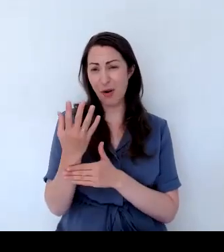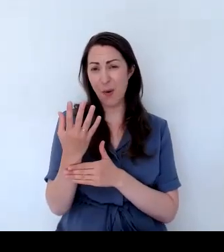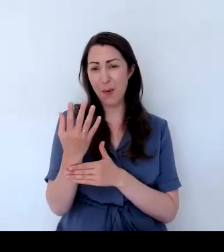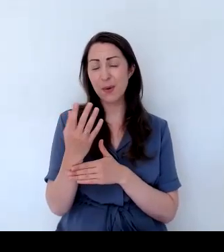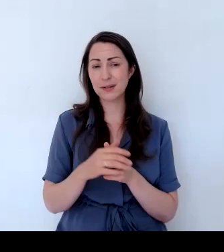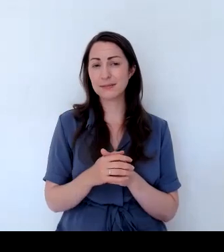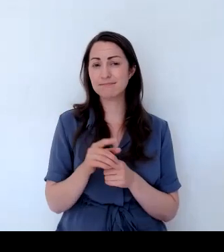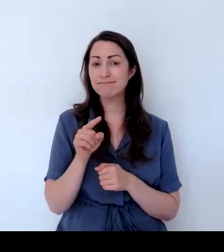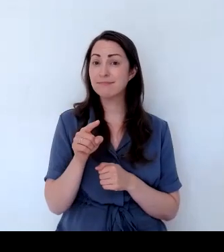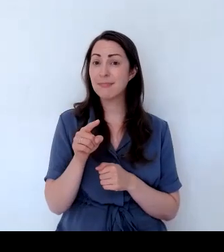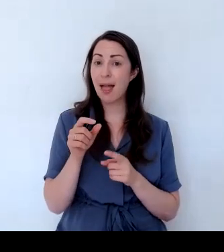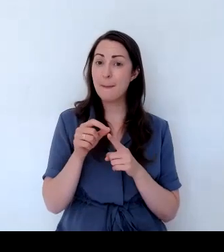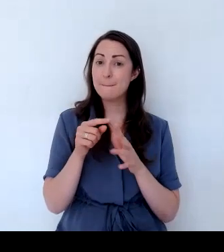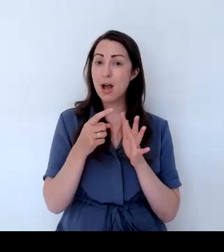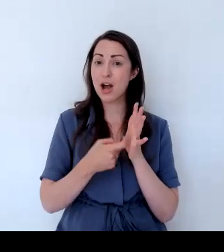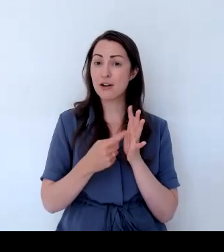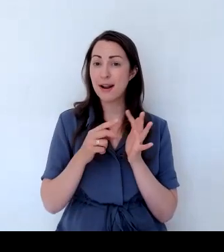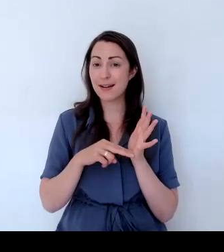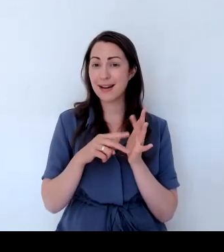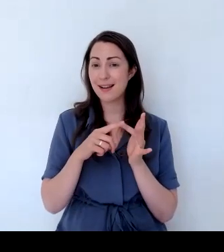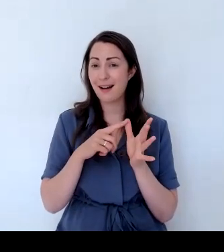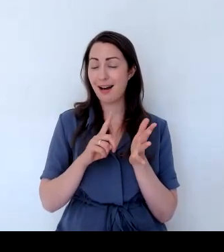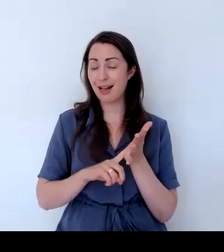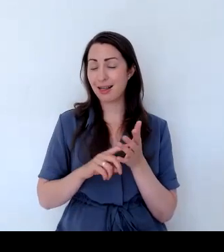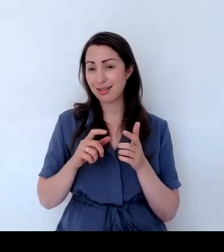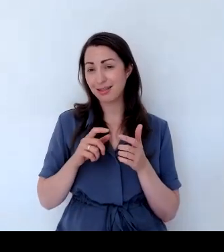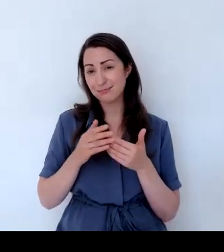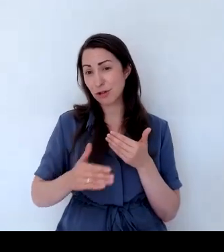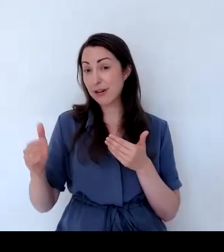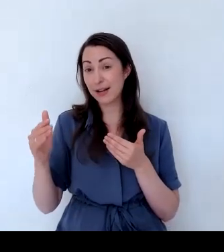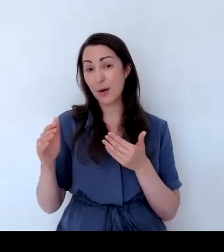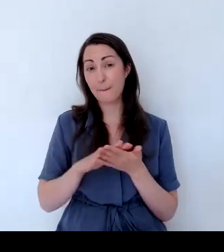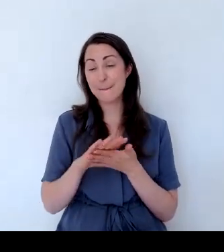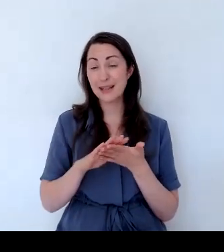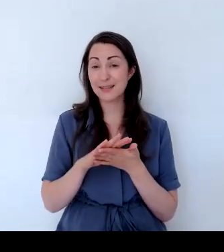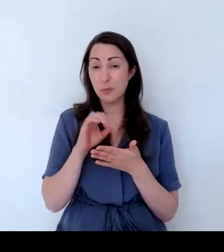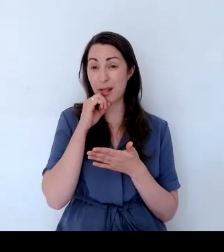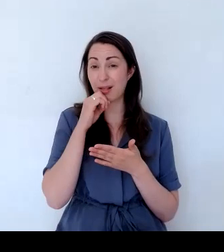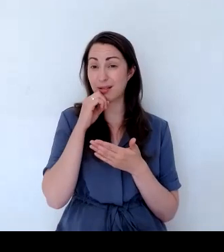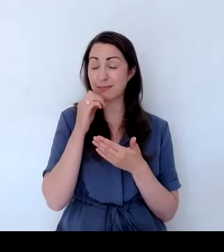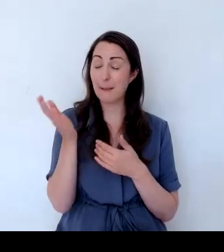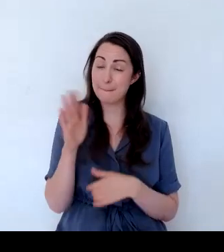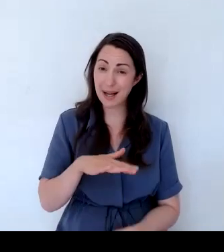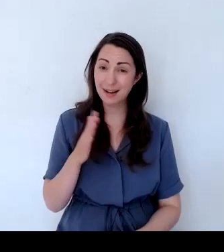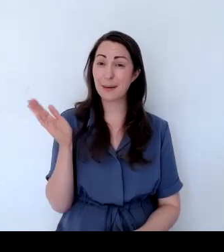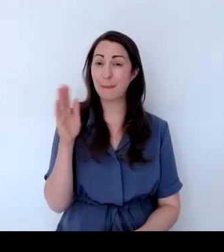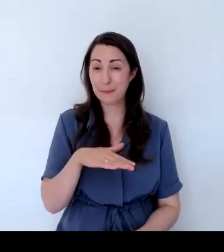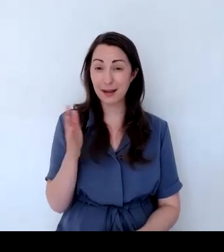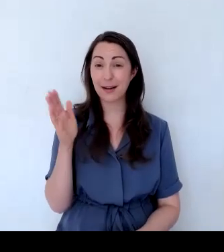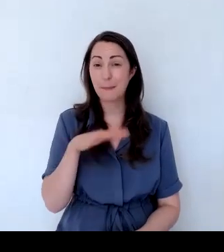come back each year. And flower better and better each year, really.